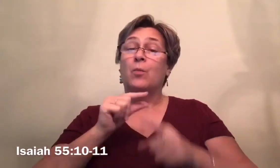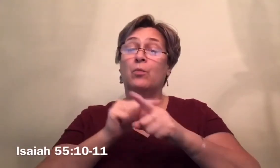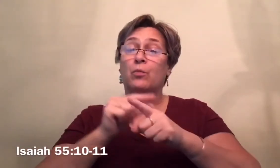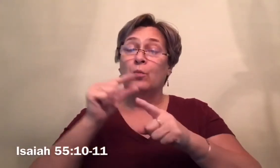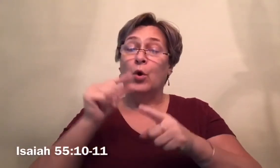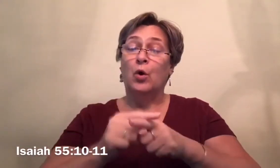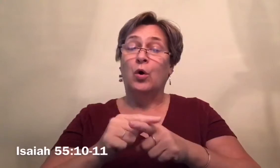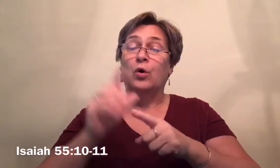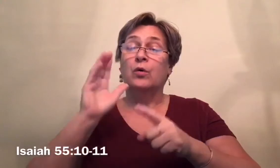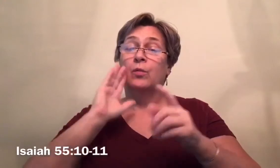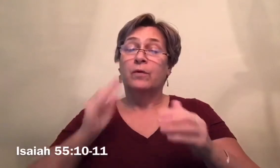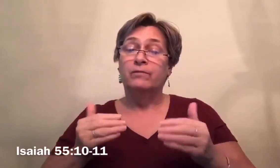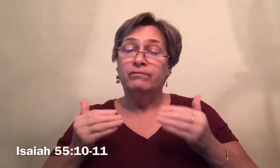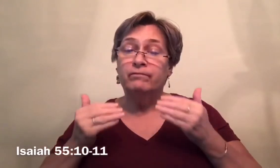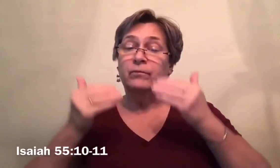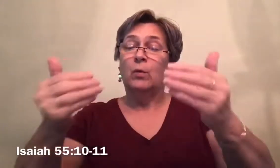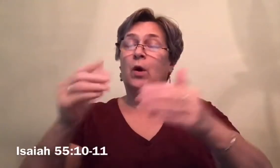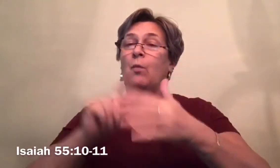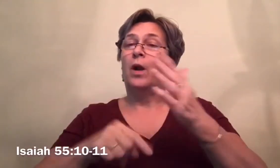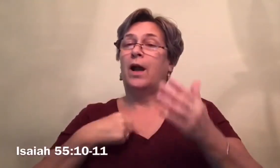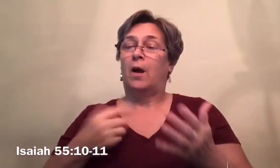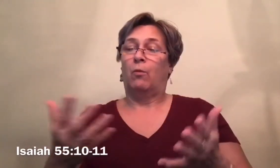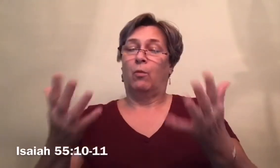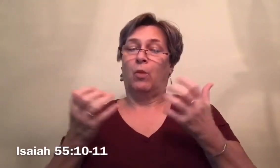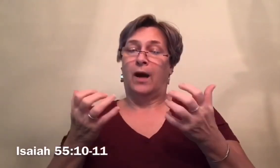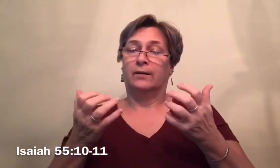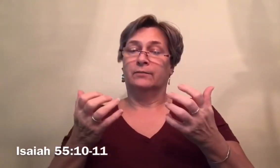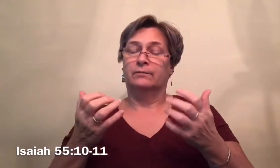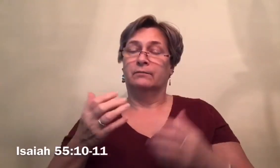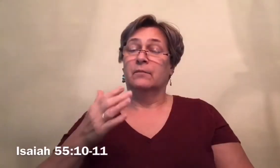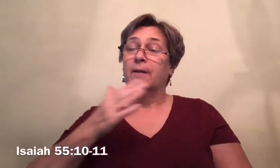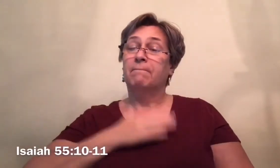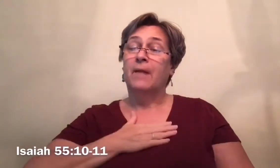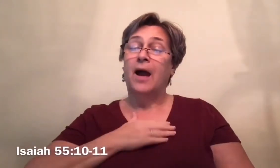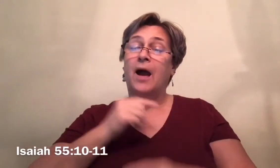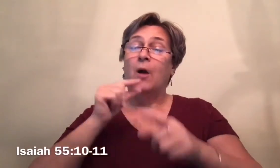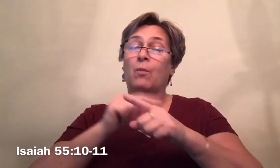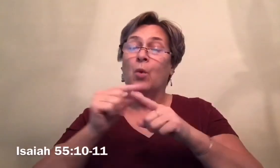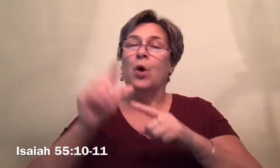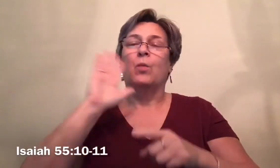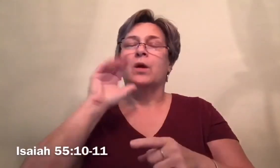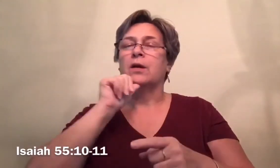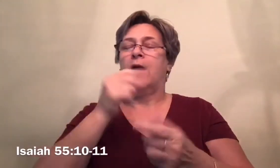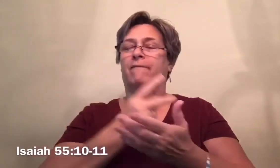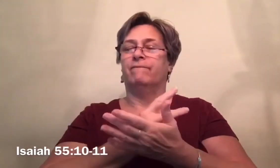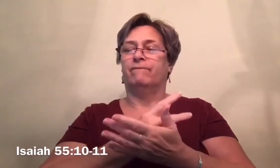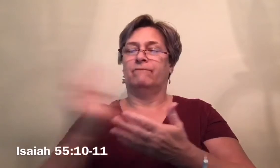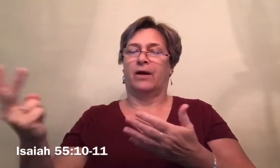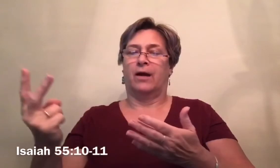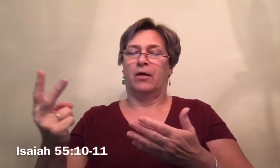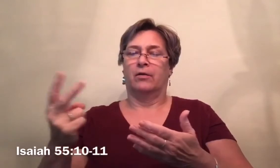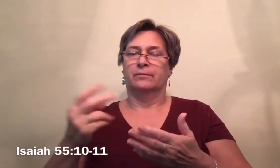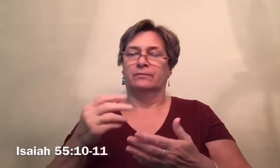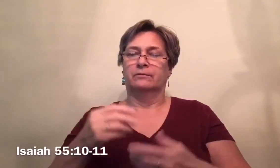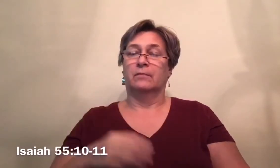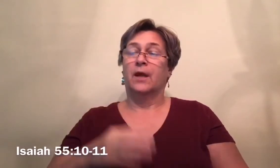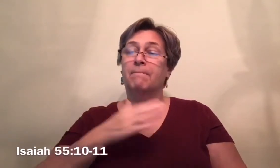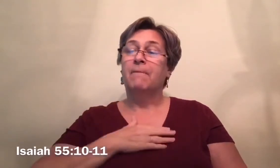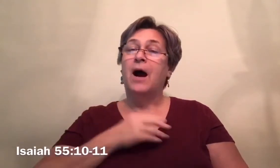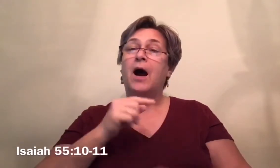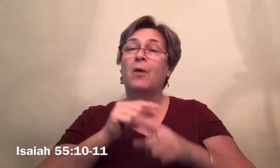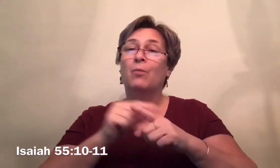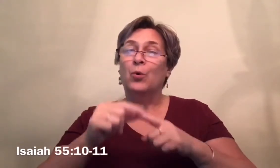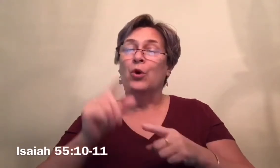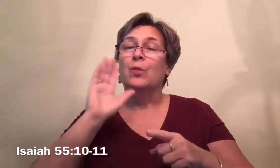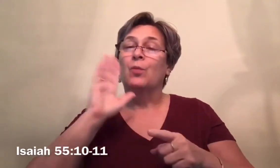so shall my word be that goes forth from my mouth. My word